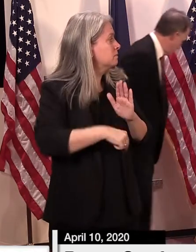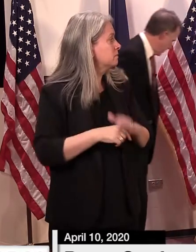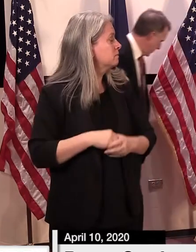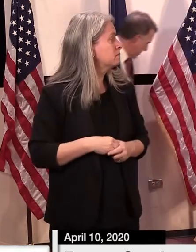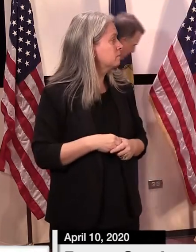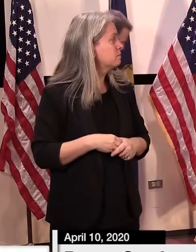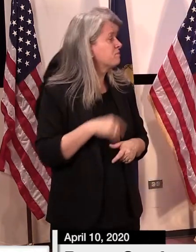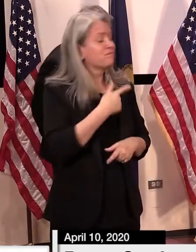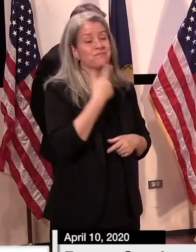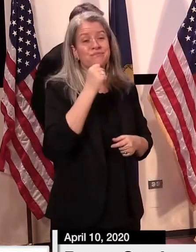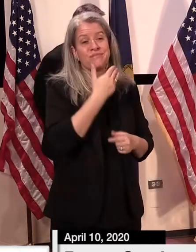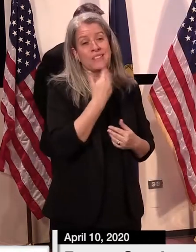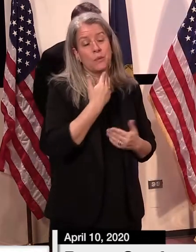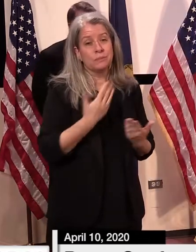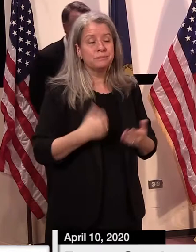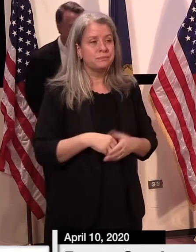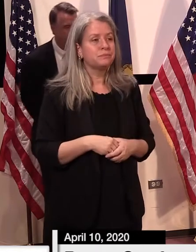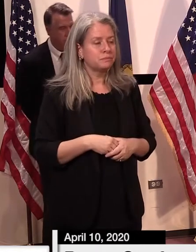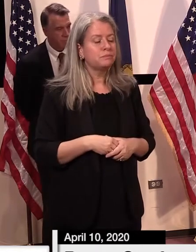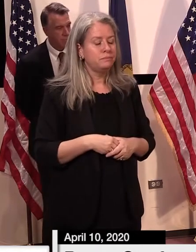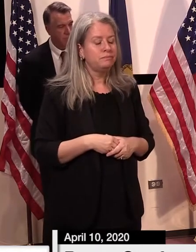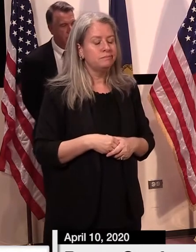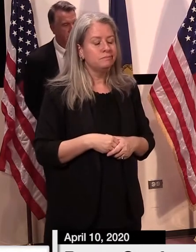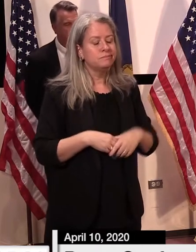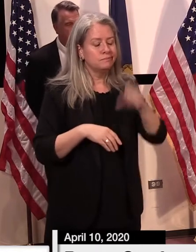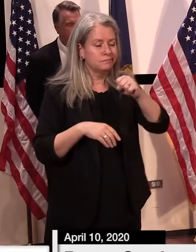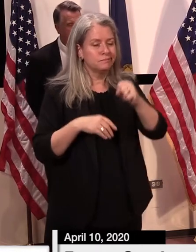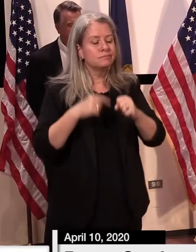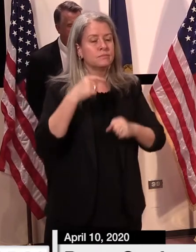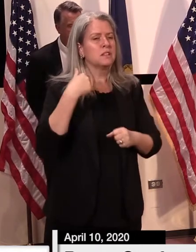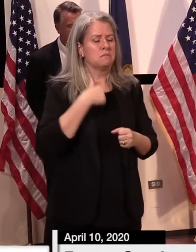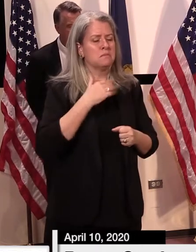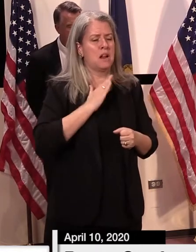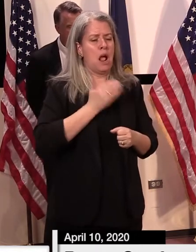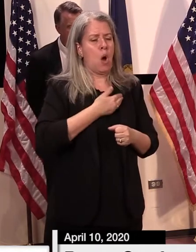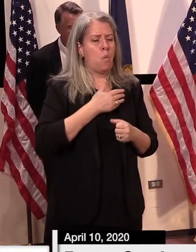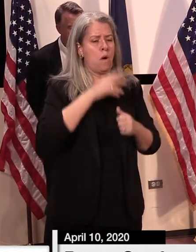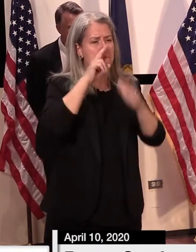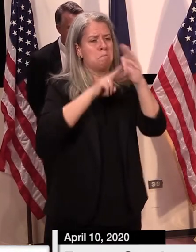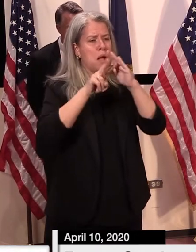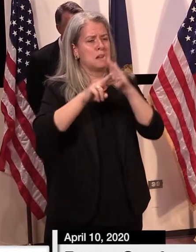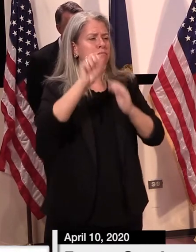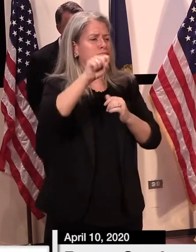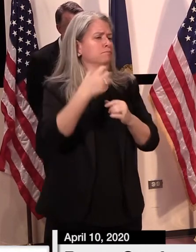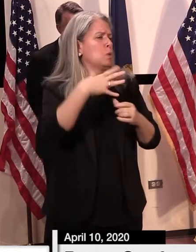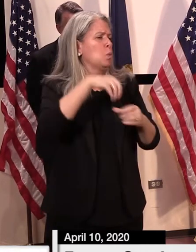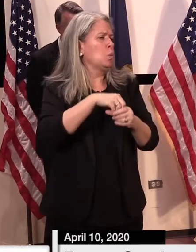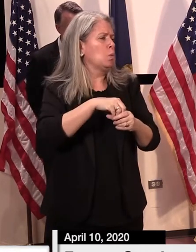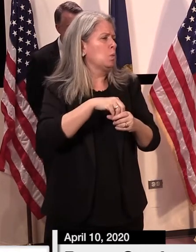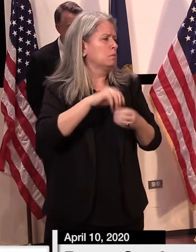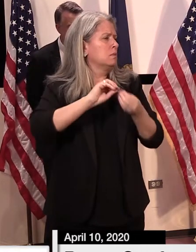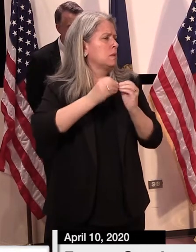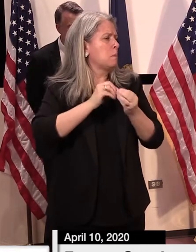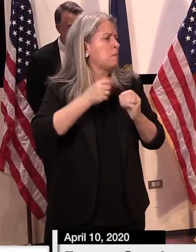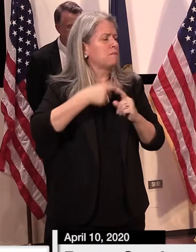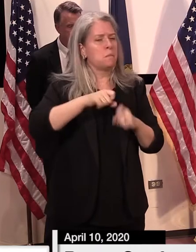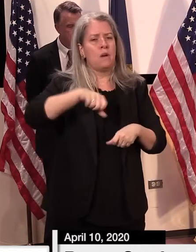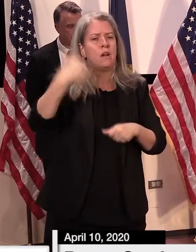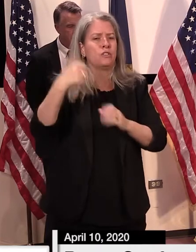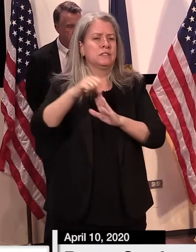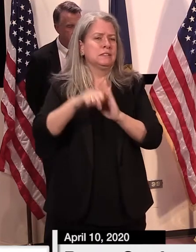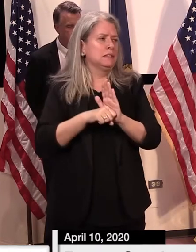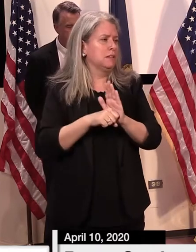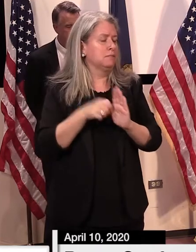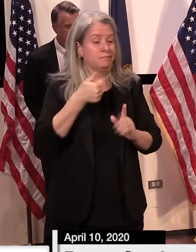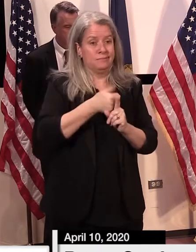Thank you, Governor. Yeah, so, Joe, the modeling did anticipate some additional number of people in Vermont